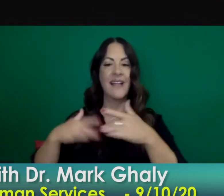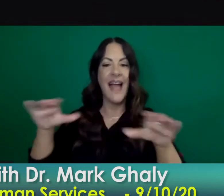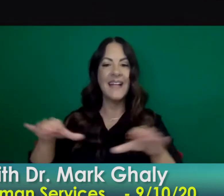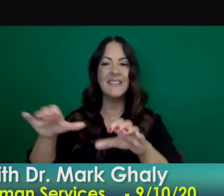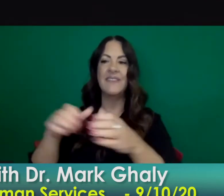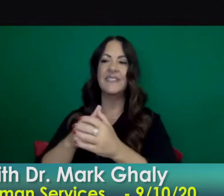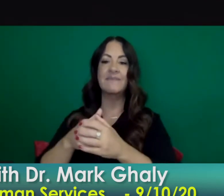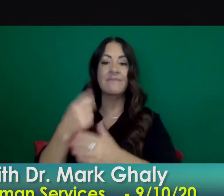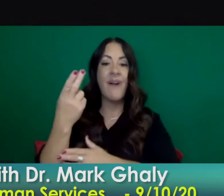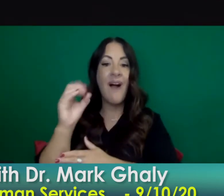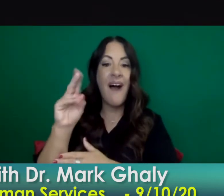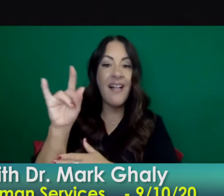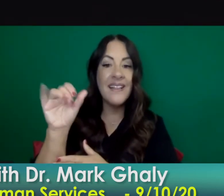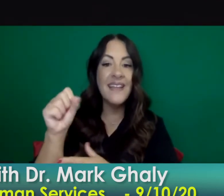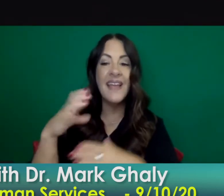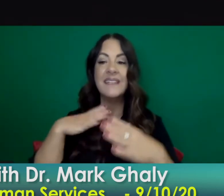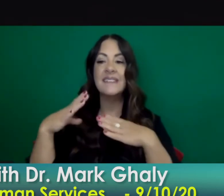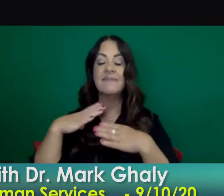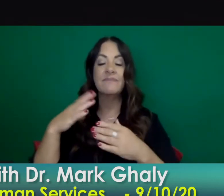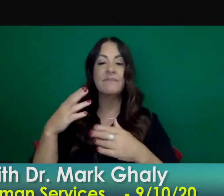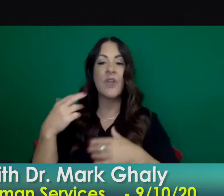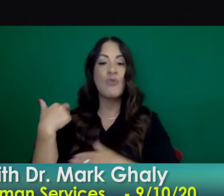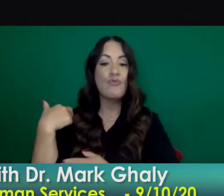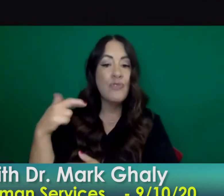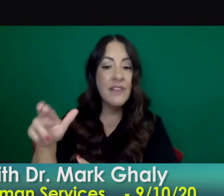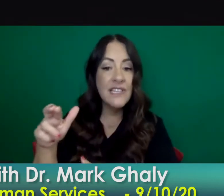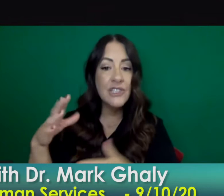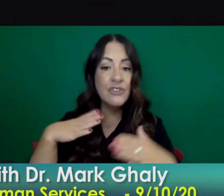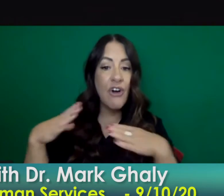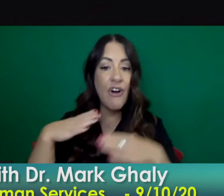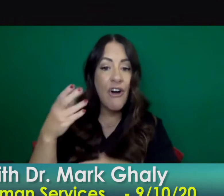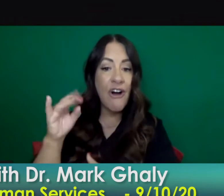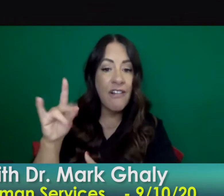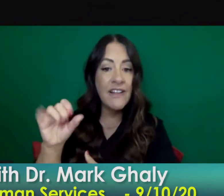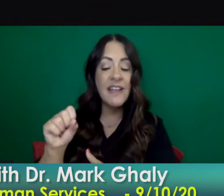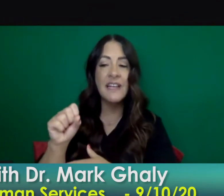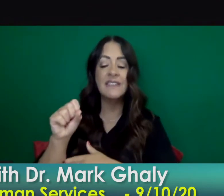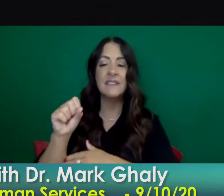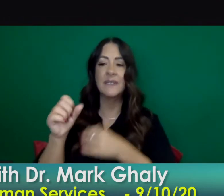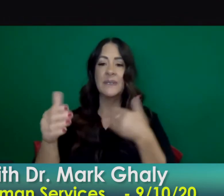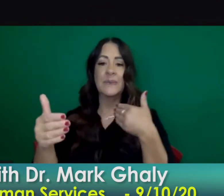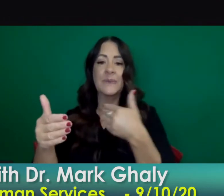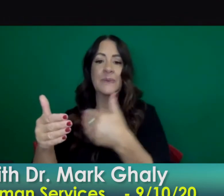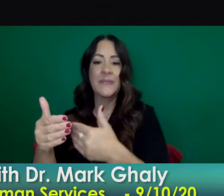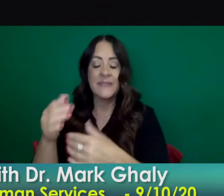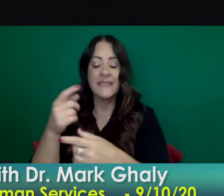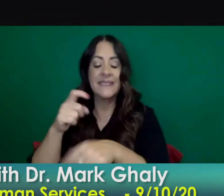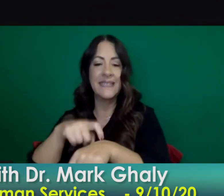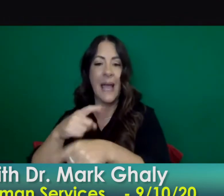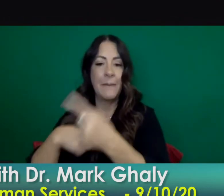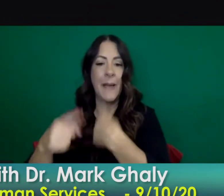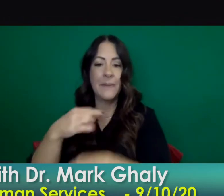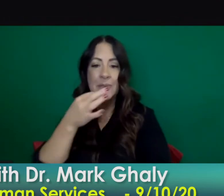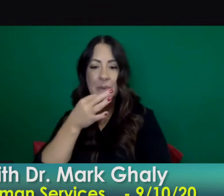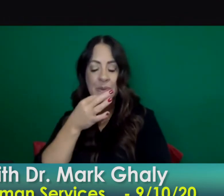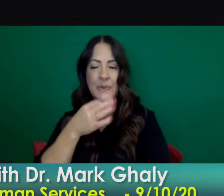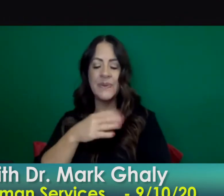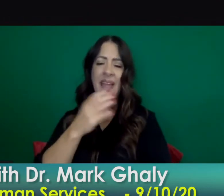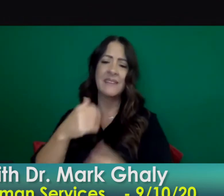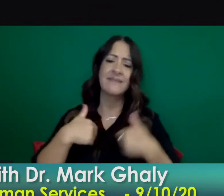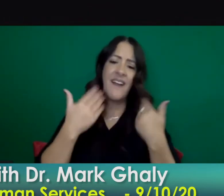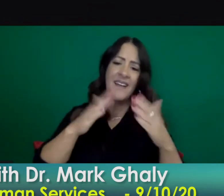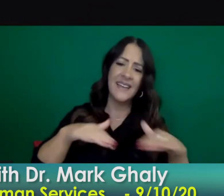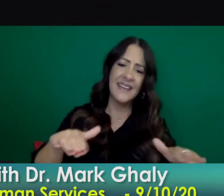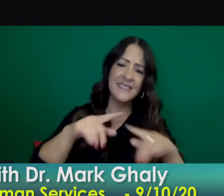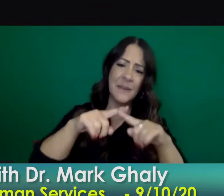coming up with religious holidays really right around the corner and halloween of course uh for young kids uh really